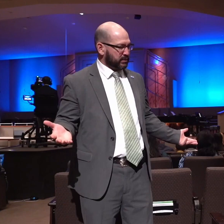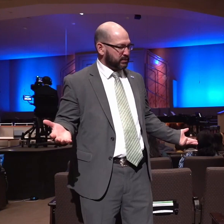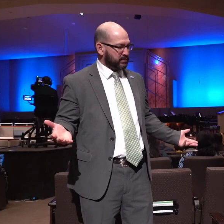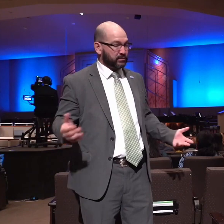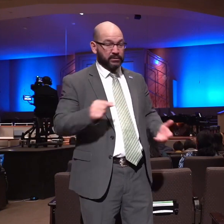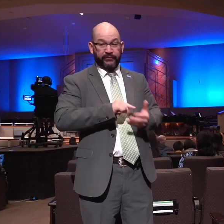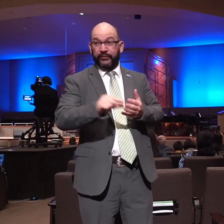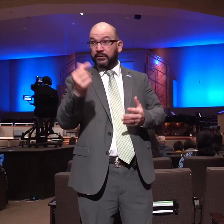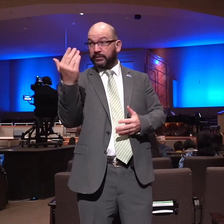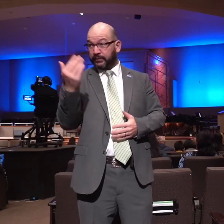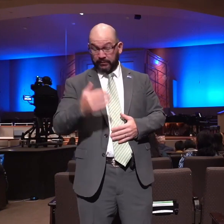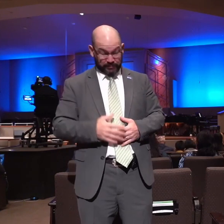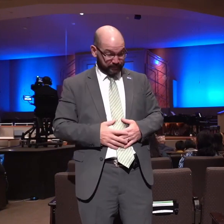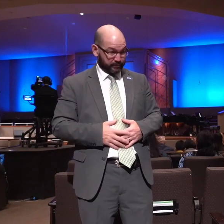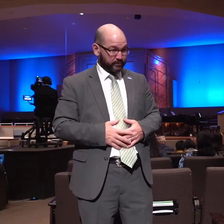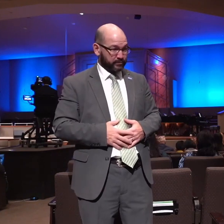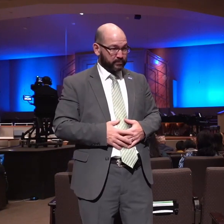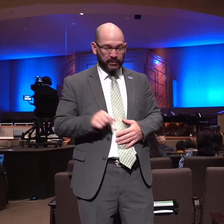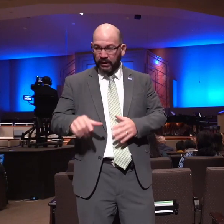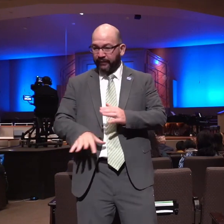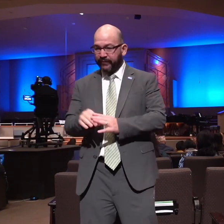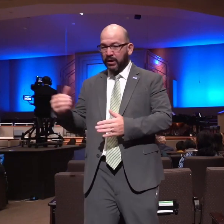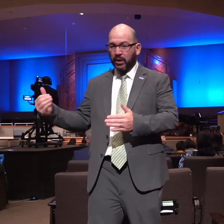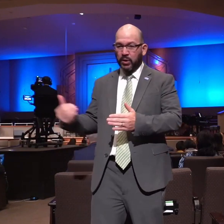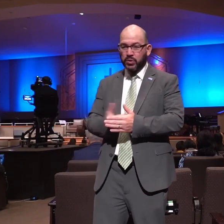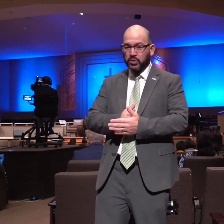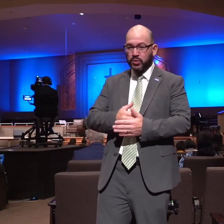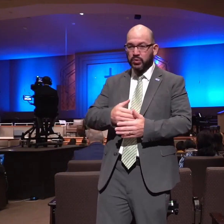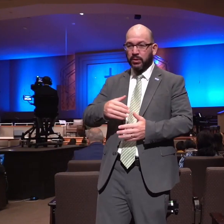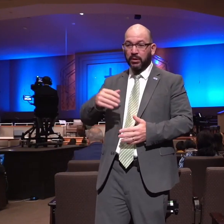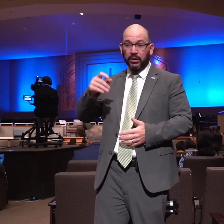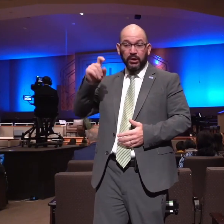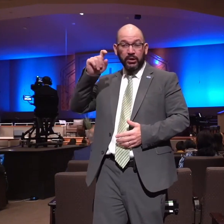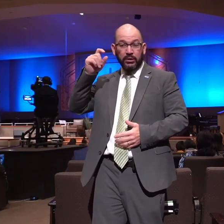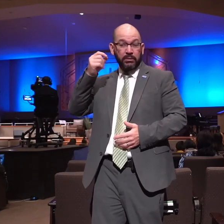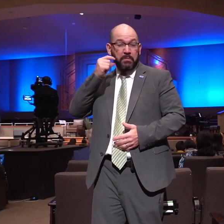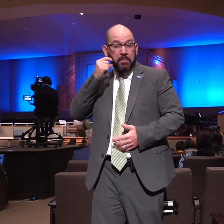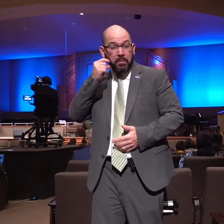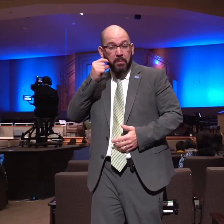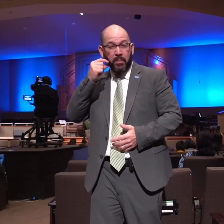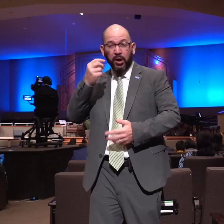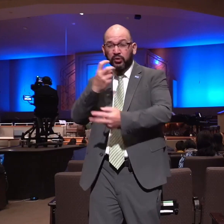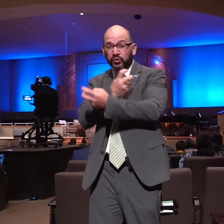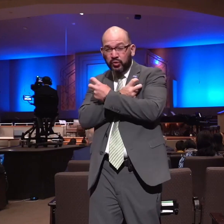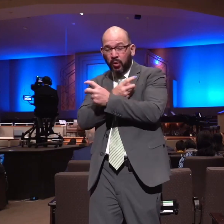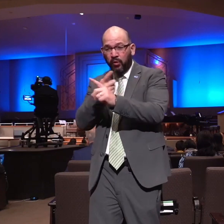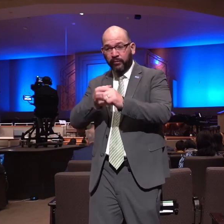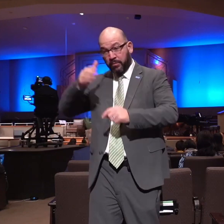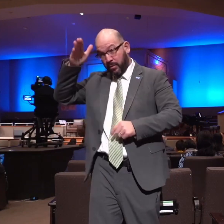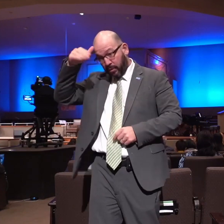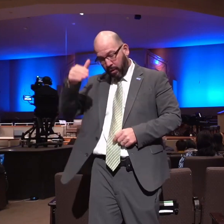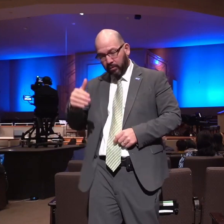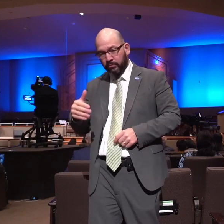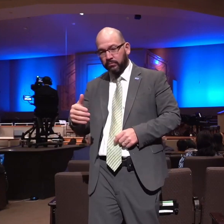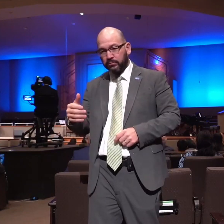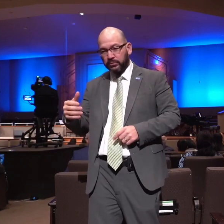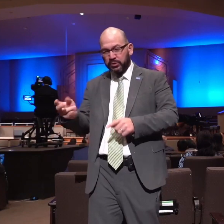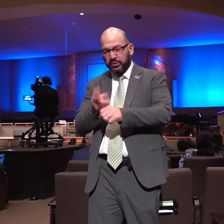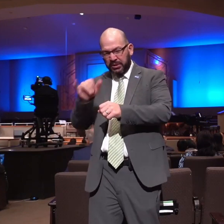15 and he found a new jawbone of an ass and put forth his hand and took it the jawbone of the ass and slew a